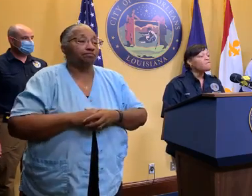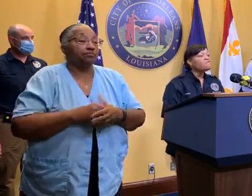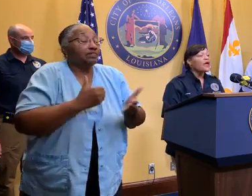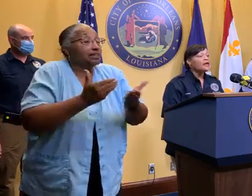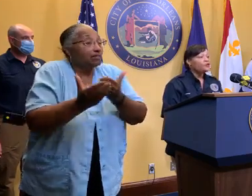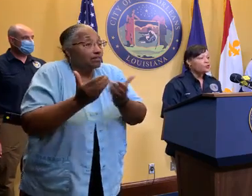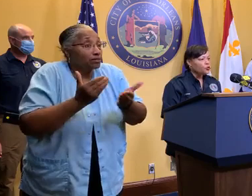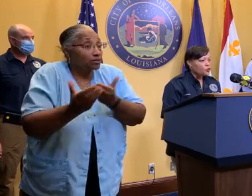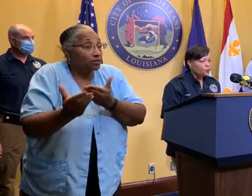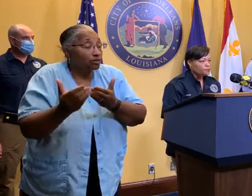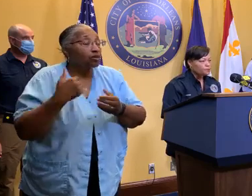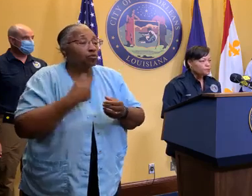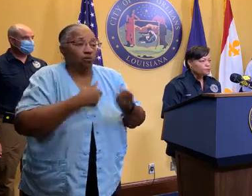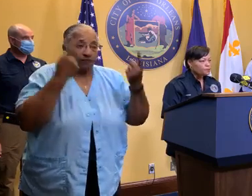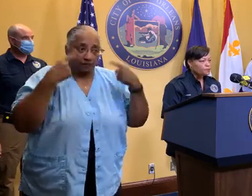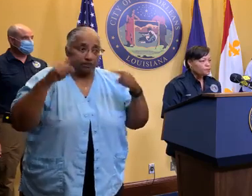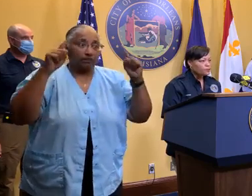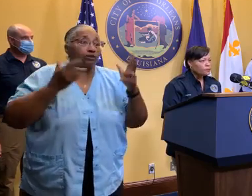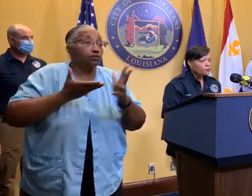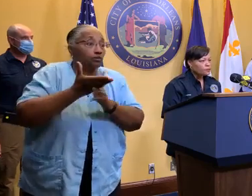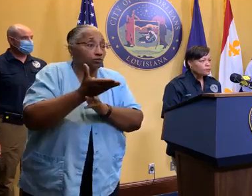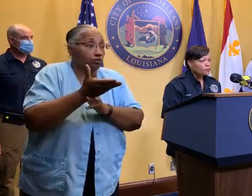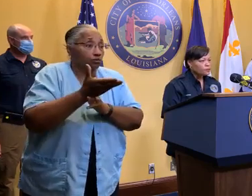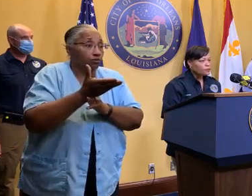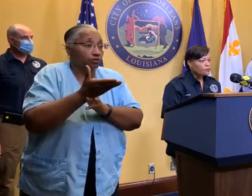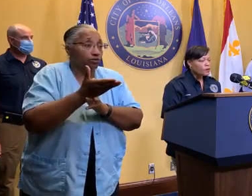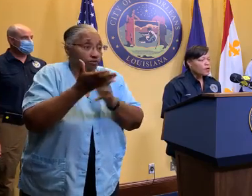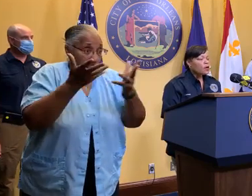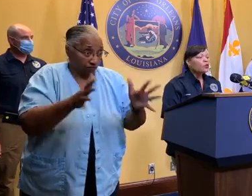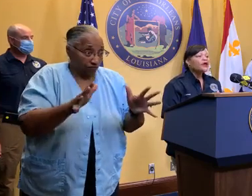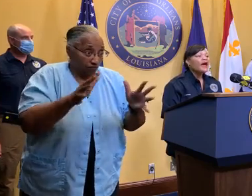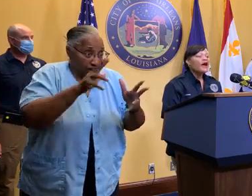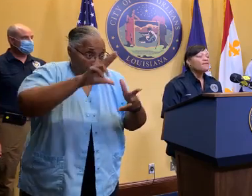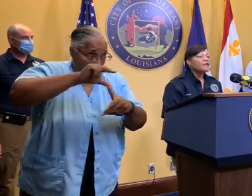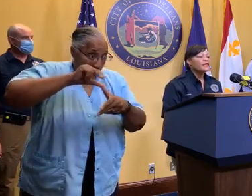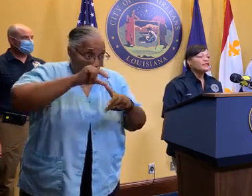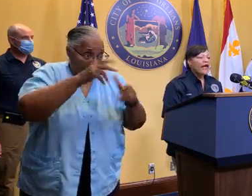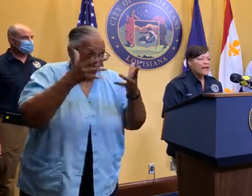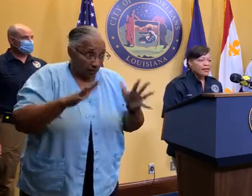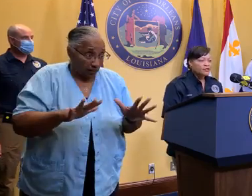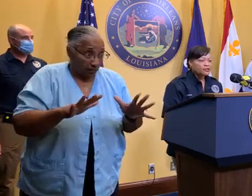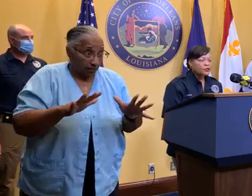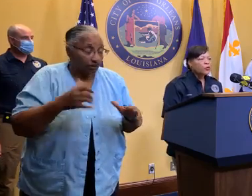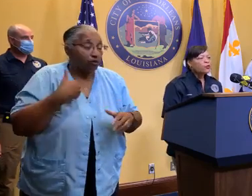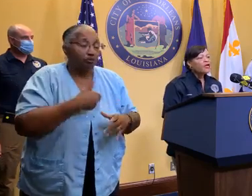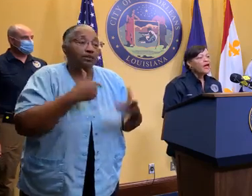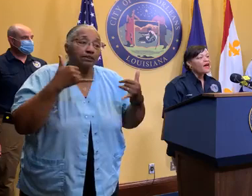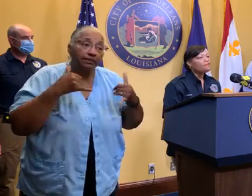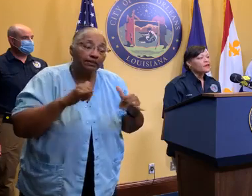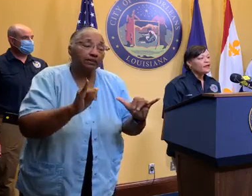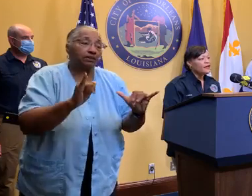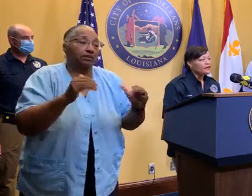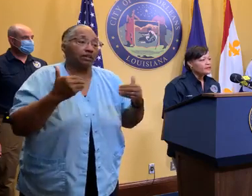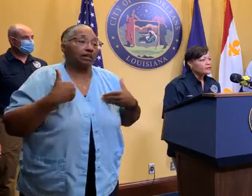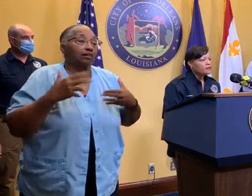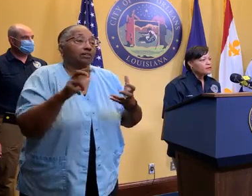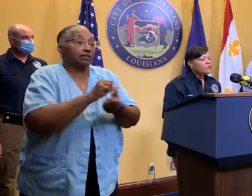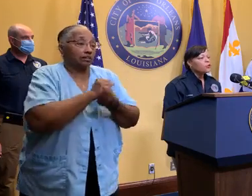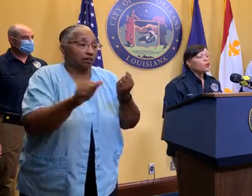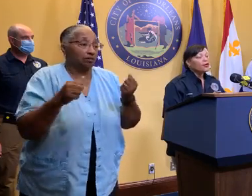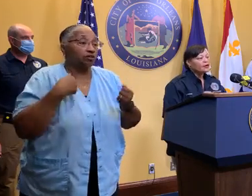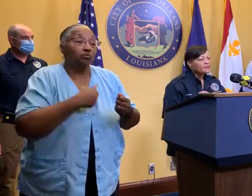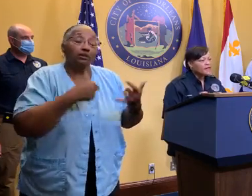we have made it through, we have been damaged. We have been hit.